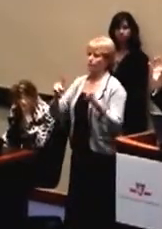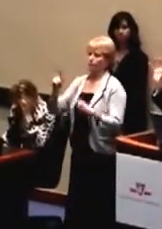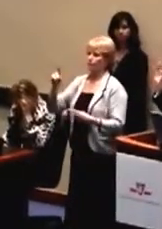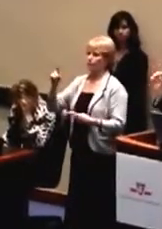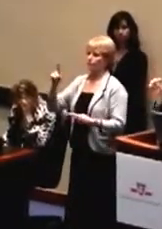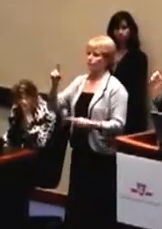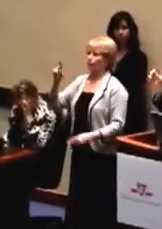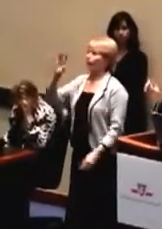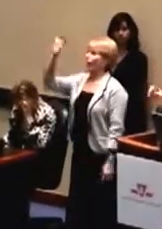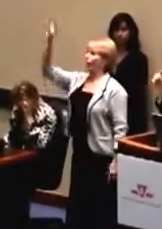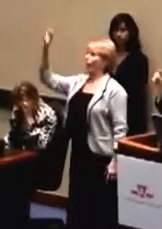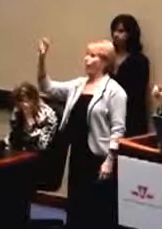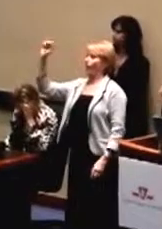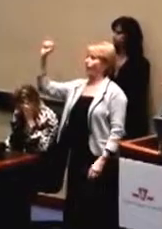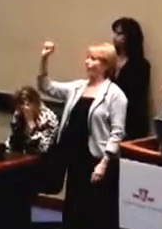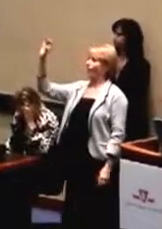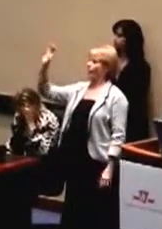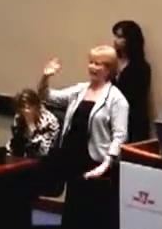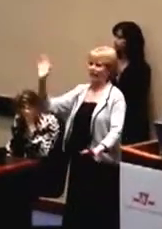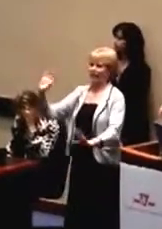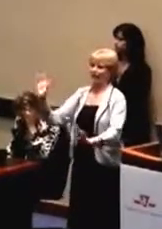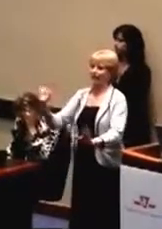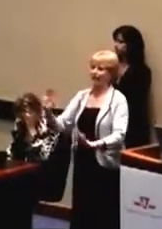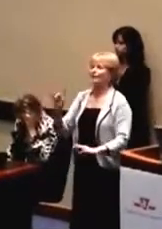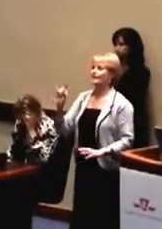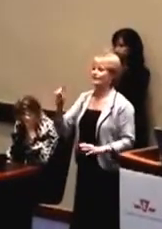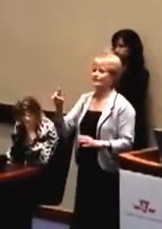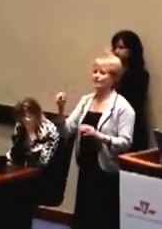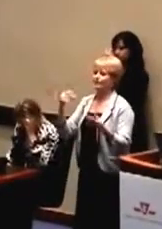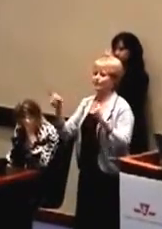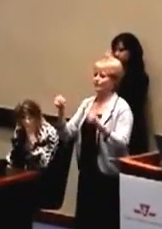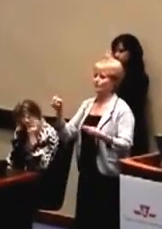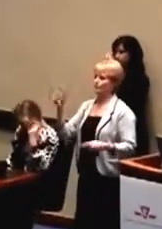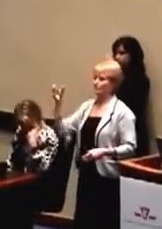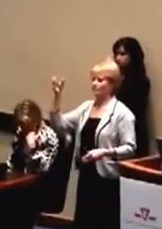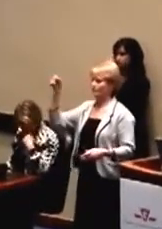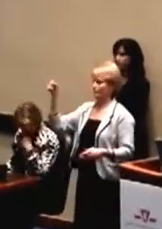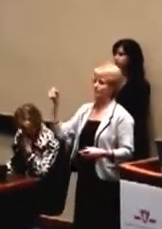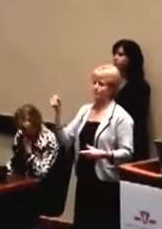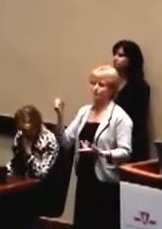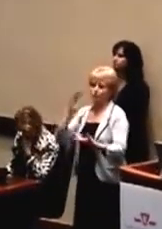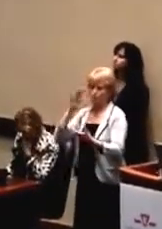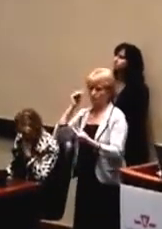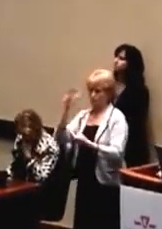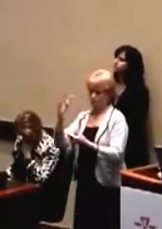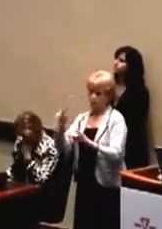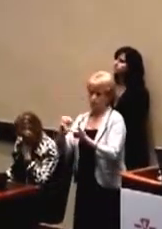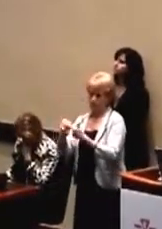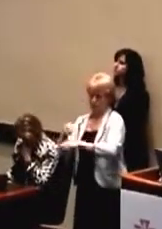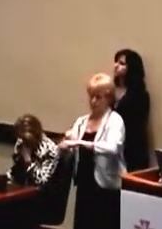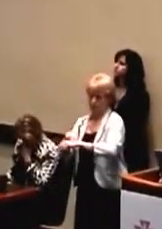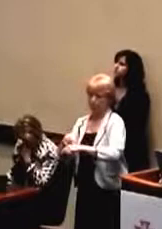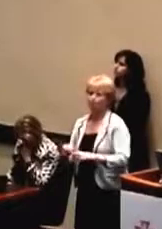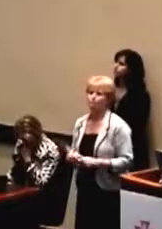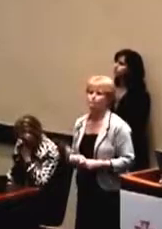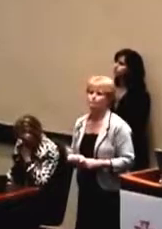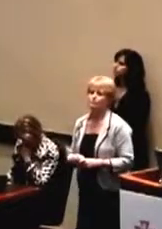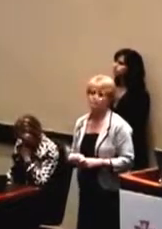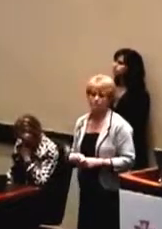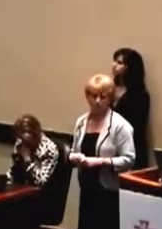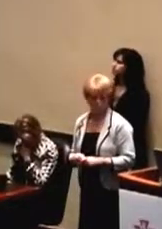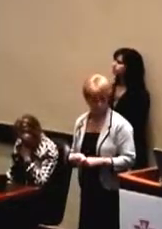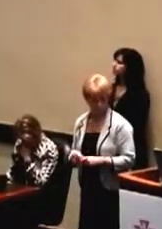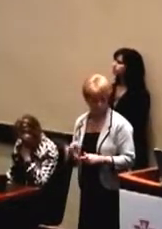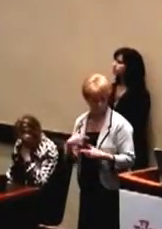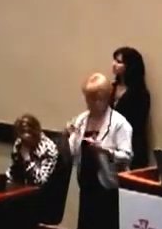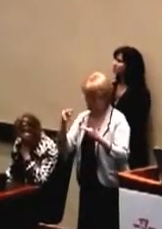air conditioning unit, so we're looking to get some flexible handholds on that. We need to get back to you on the timing. Maybe I'll just do